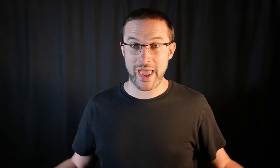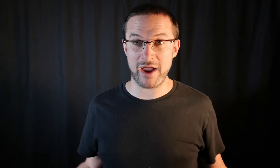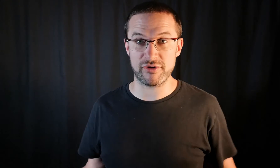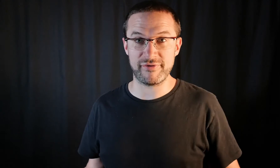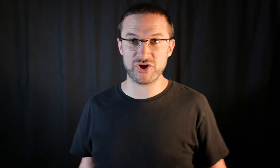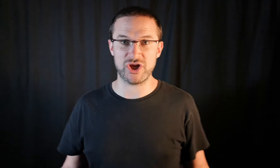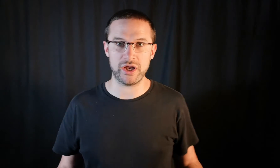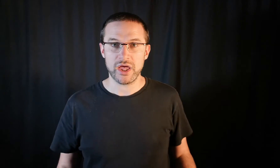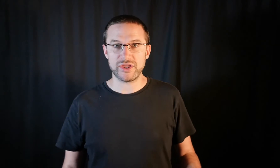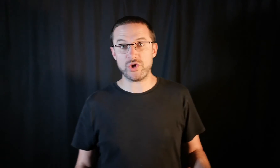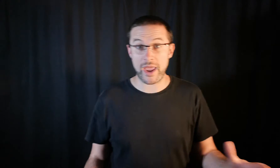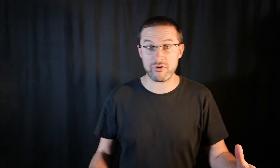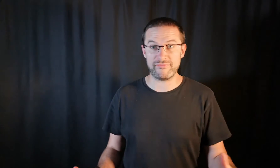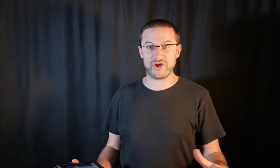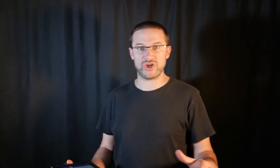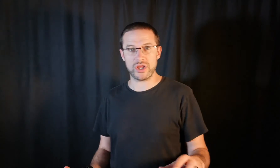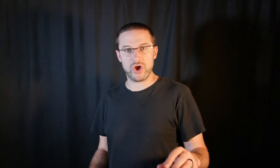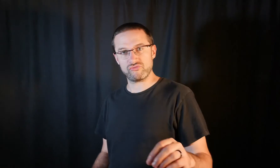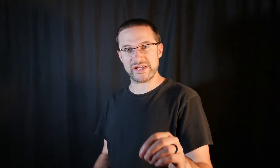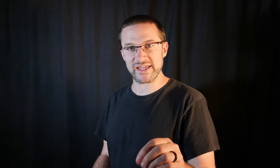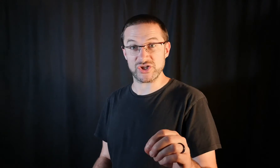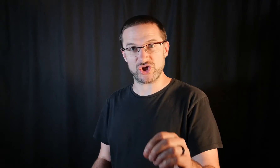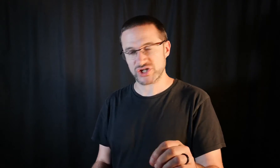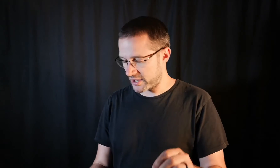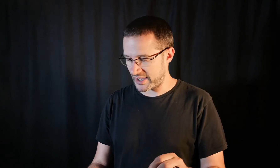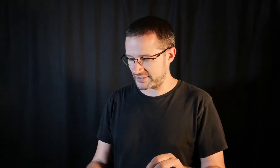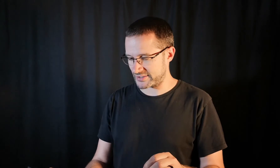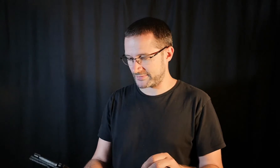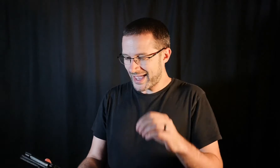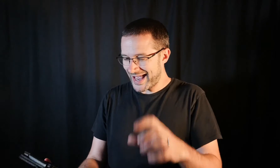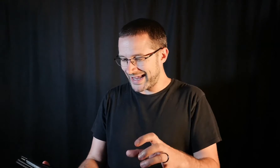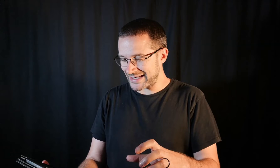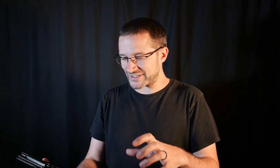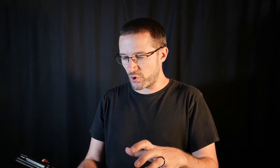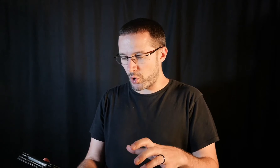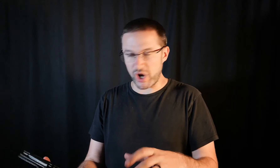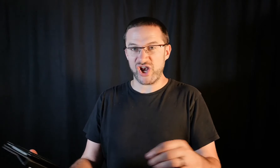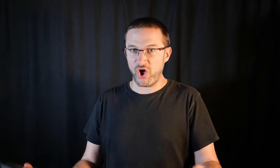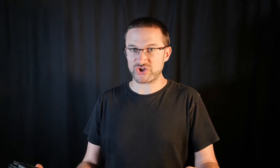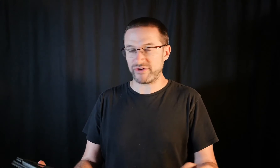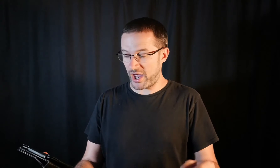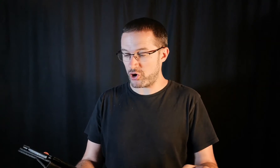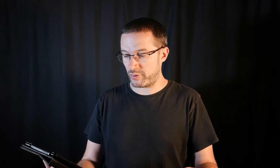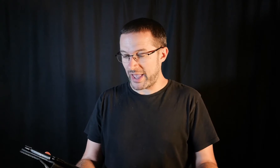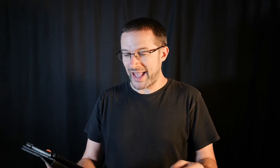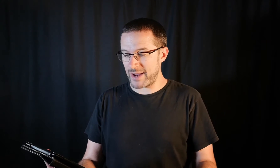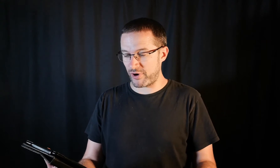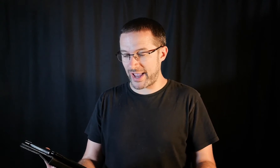Aaron version. The new Aaron version reads it just like this. Against all lottery hope hope Abraham